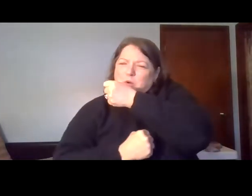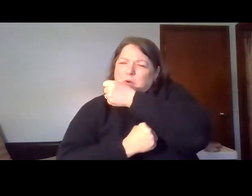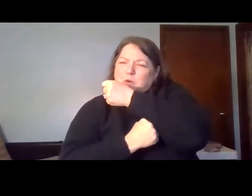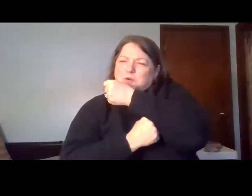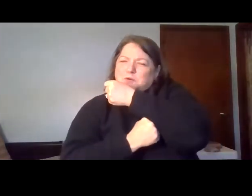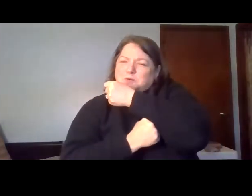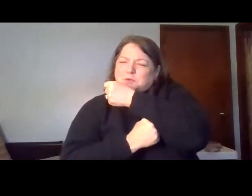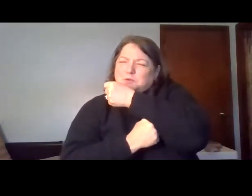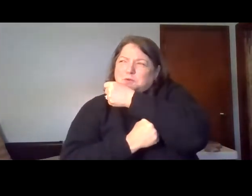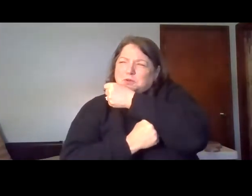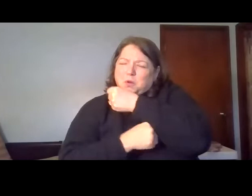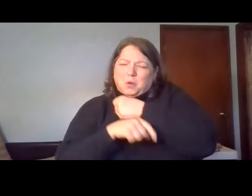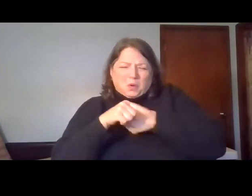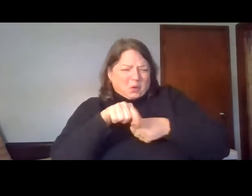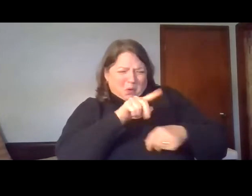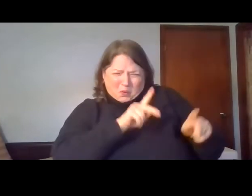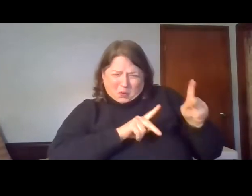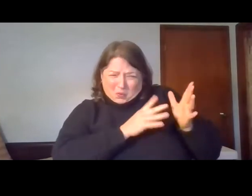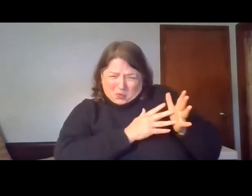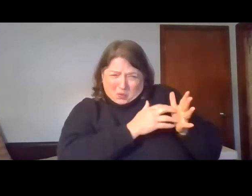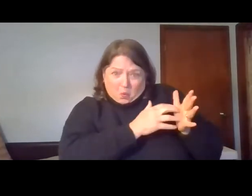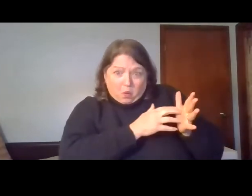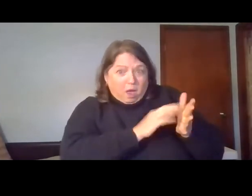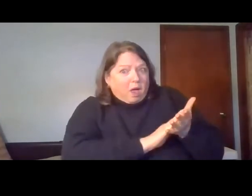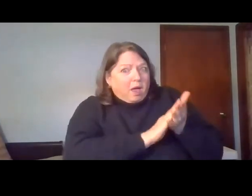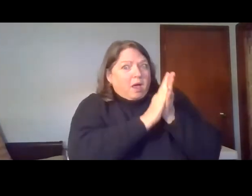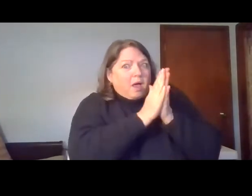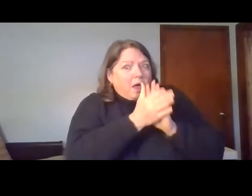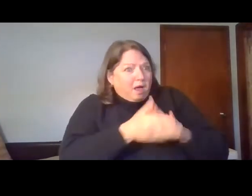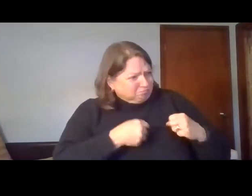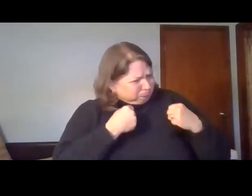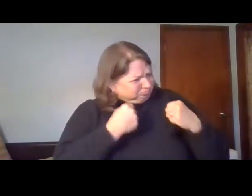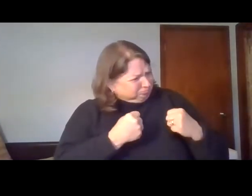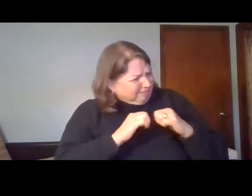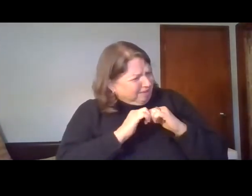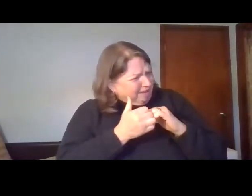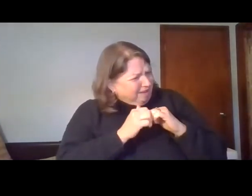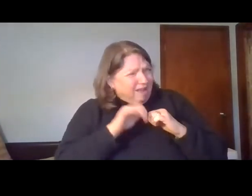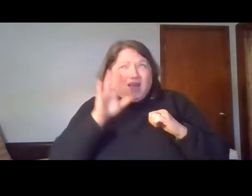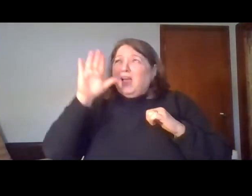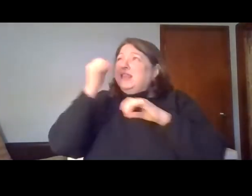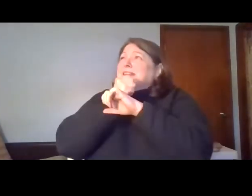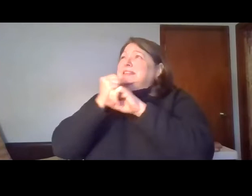corner of stone, weak, red, strong,